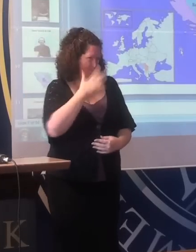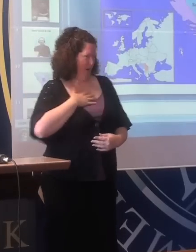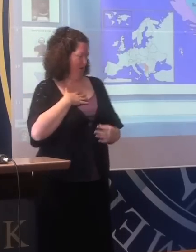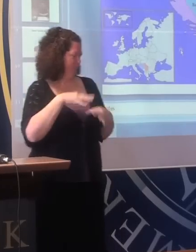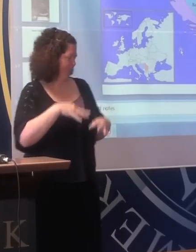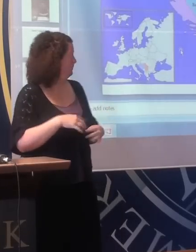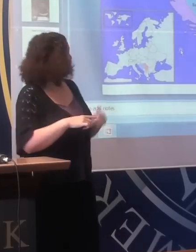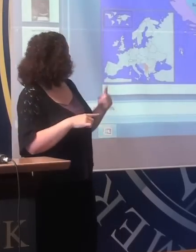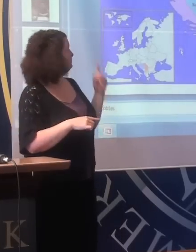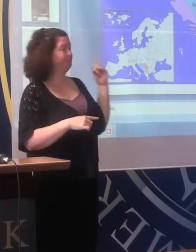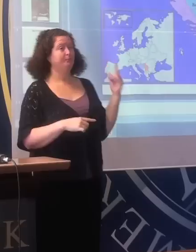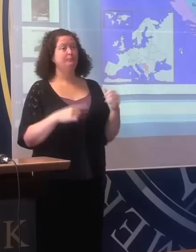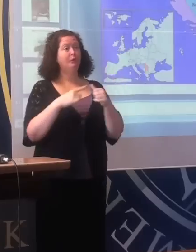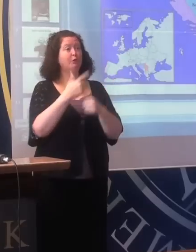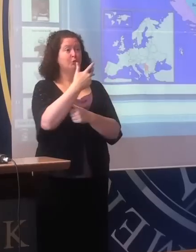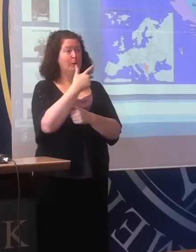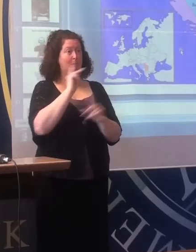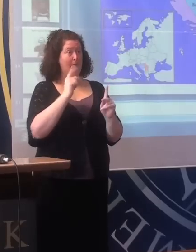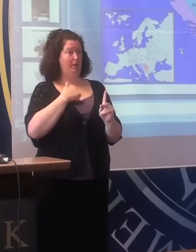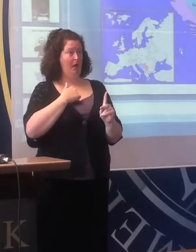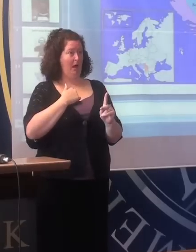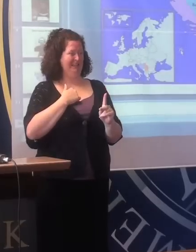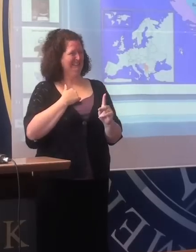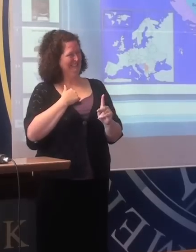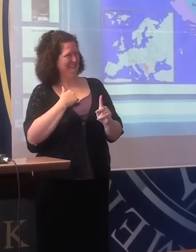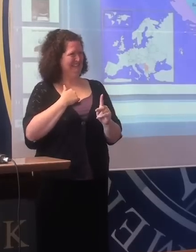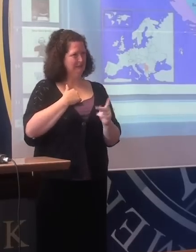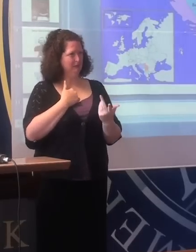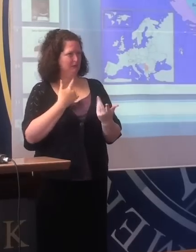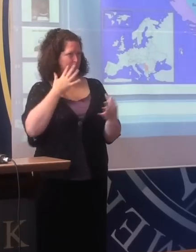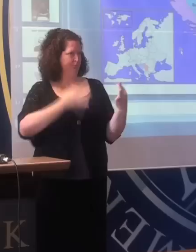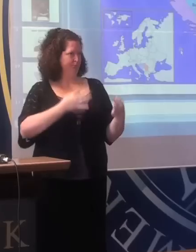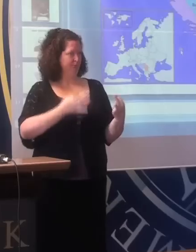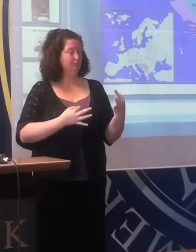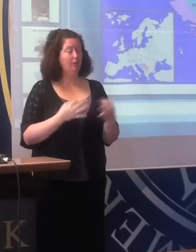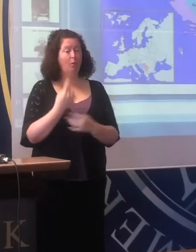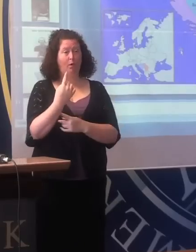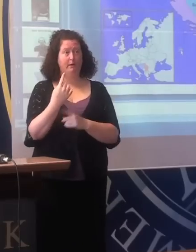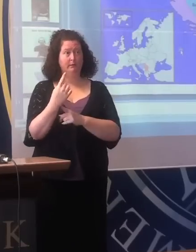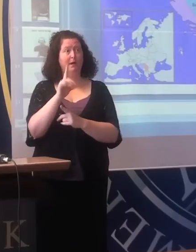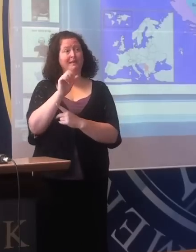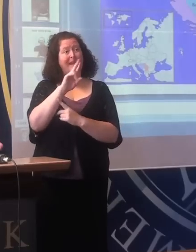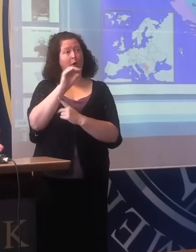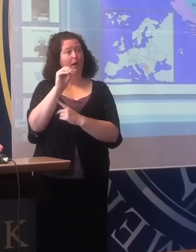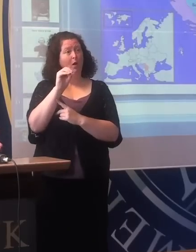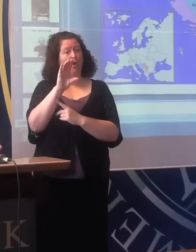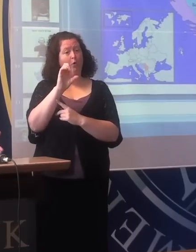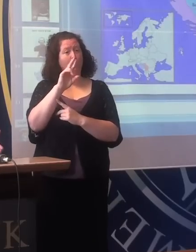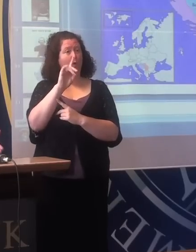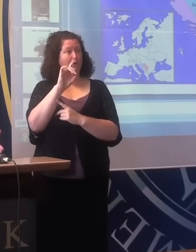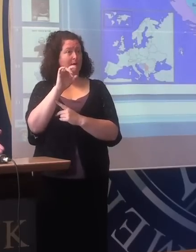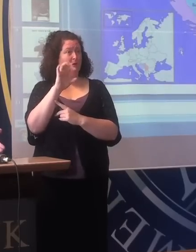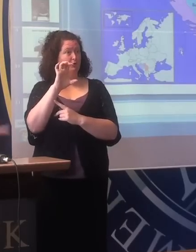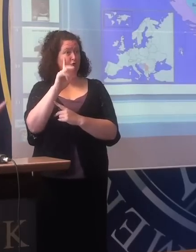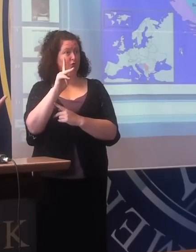first of the three people I prosecuted, a man possibly none of you will have even heard of, Dario Kornic. Anybody here heard of him?